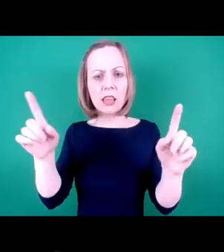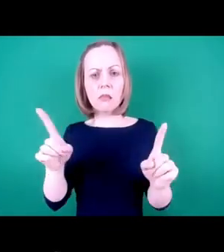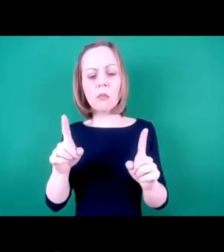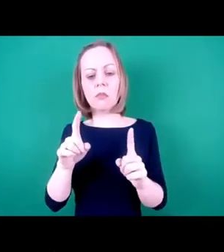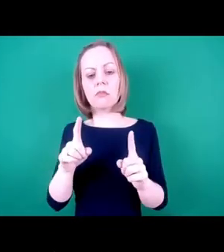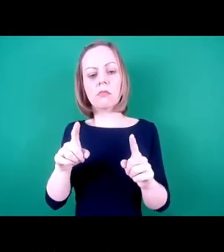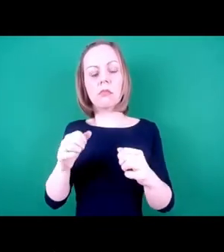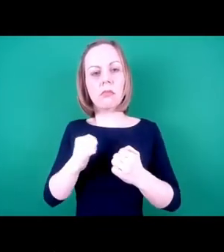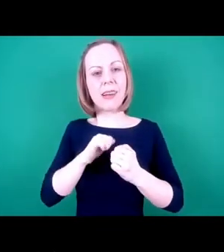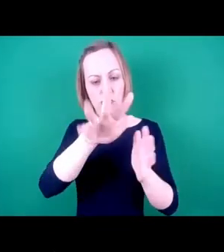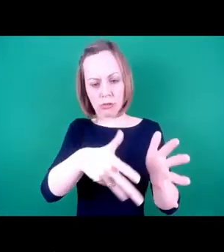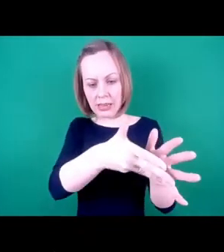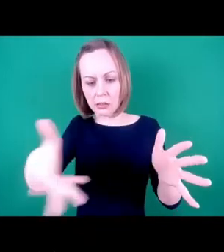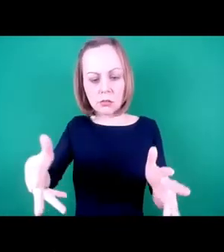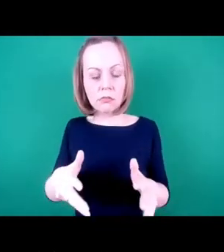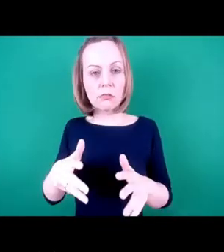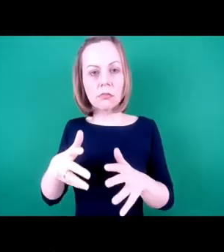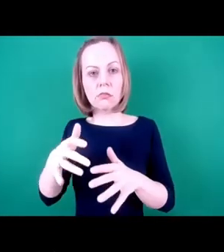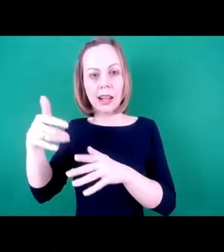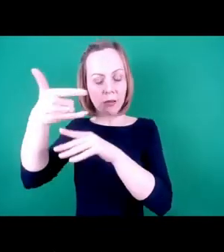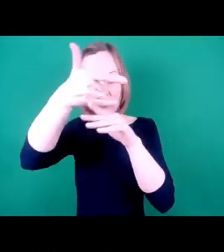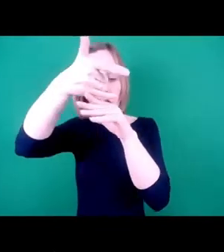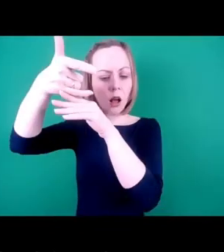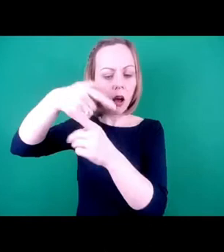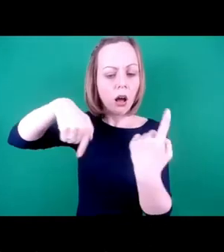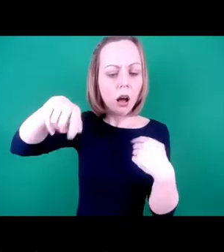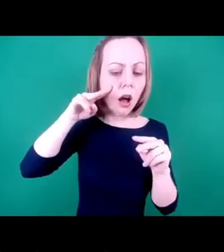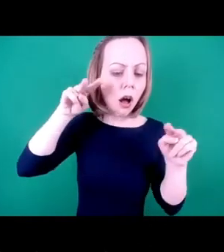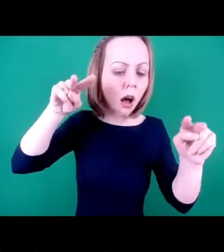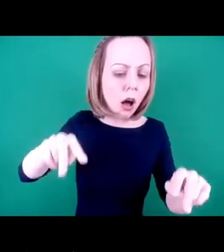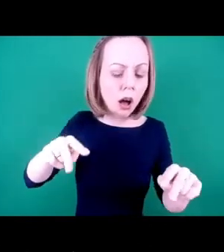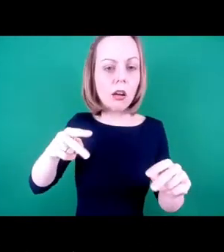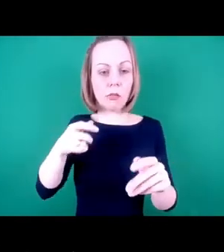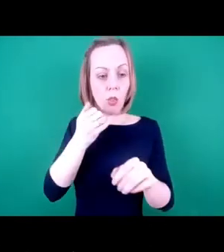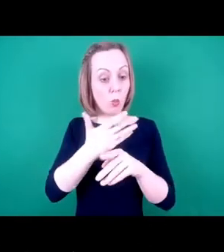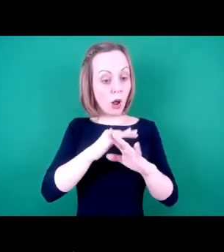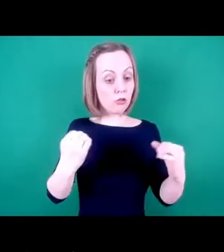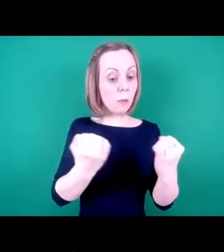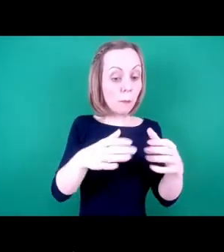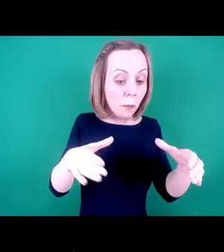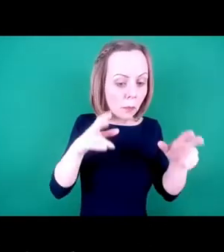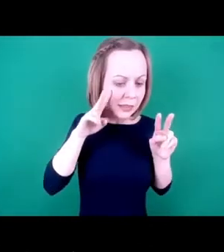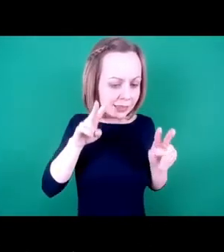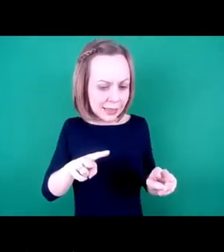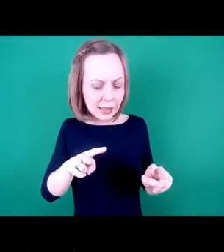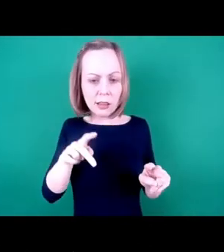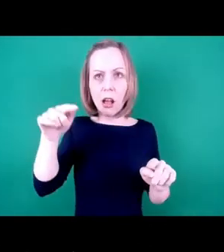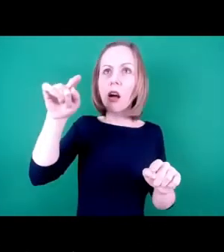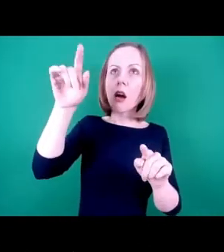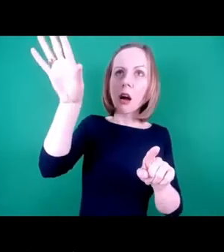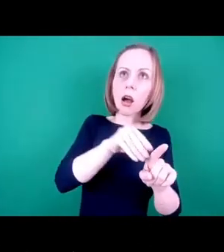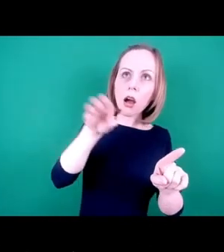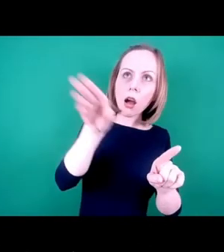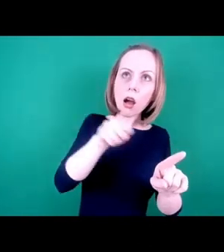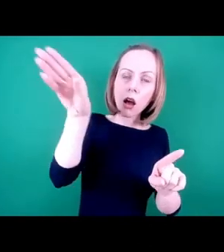anchored to the roof of the gallery and its view beamed into the workshops. We also included recordings from a series of pedestrian journeys across